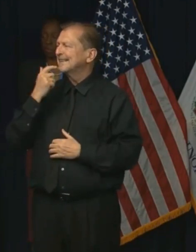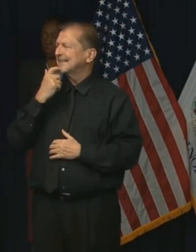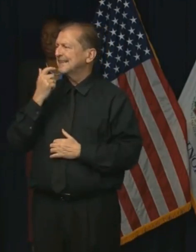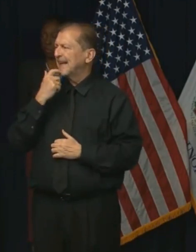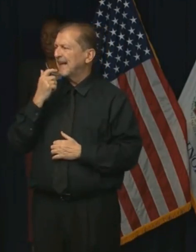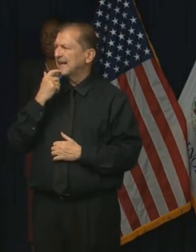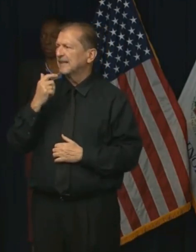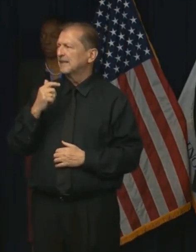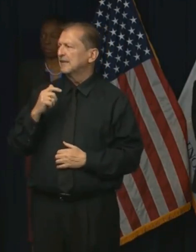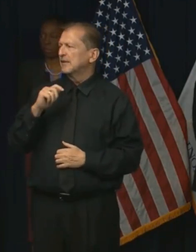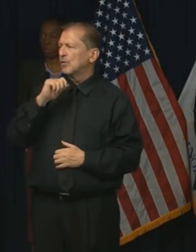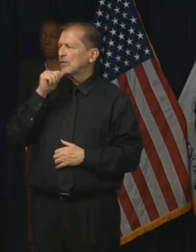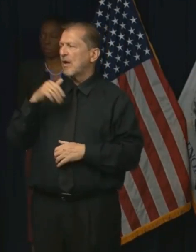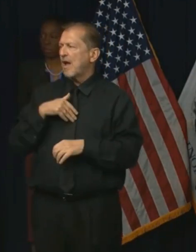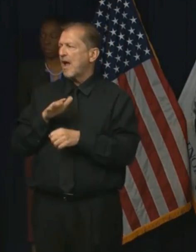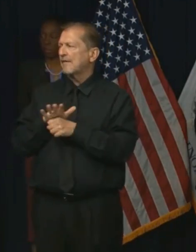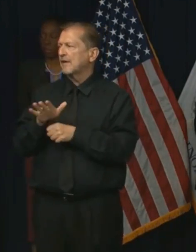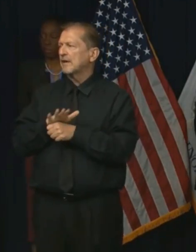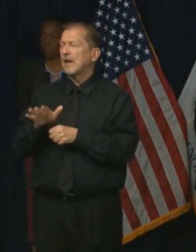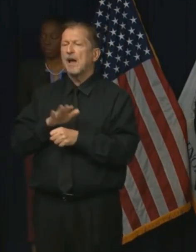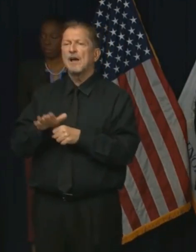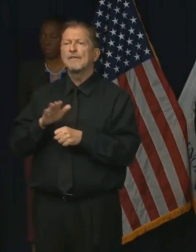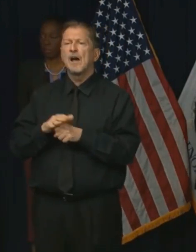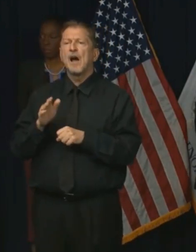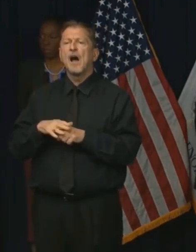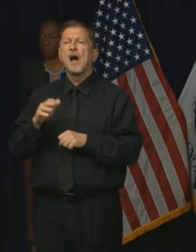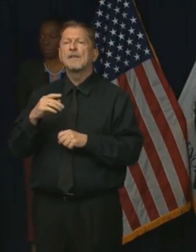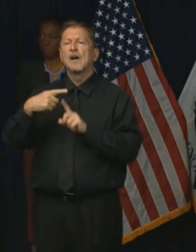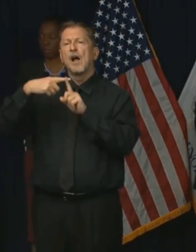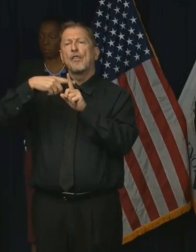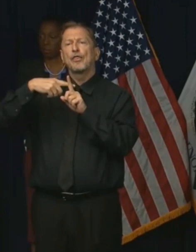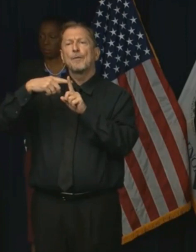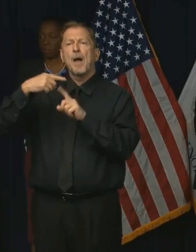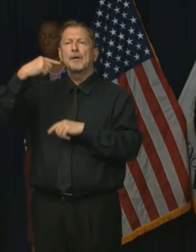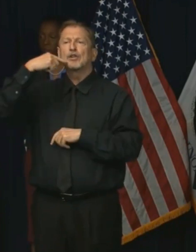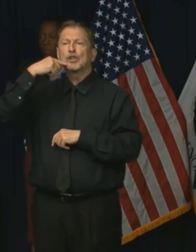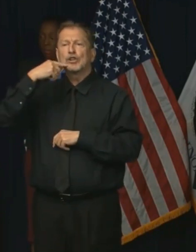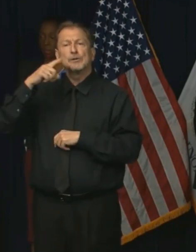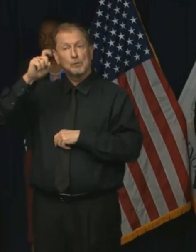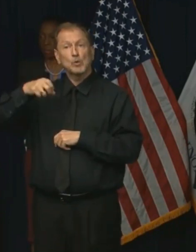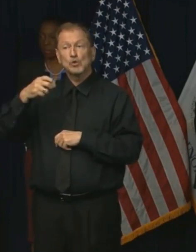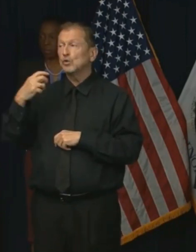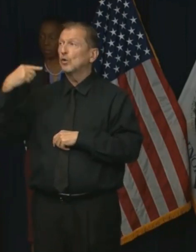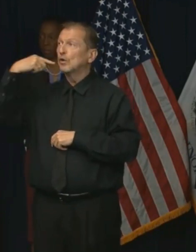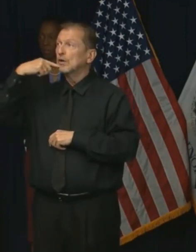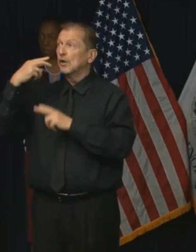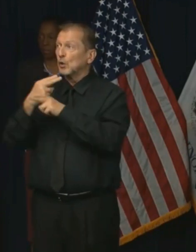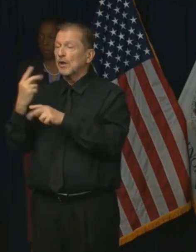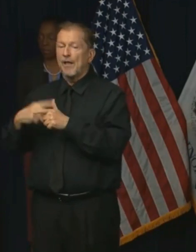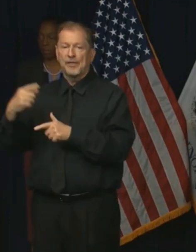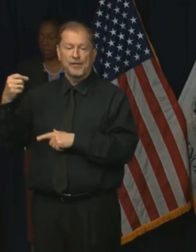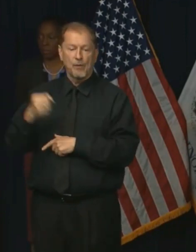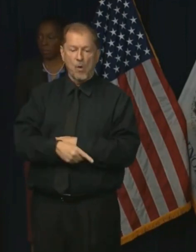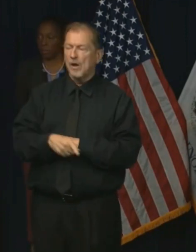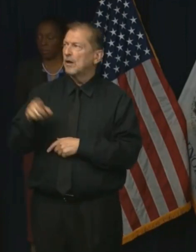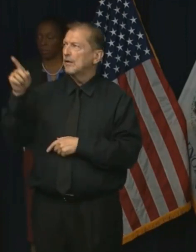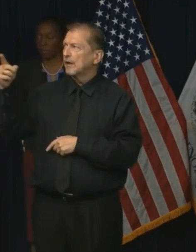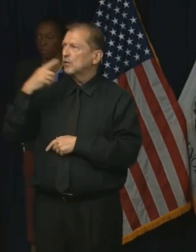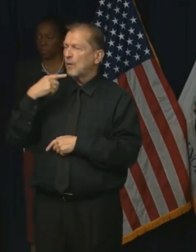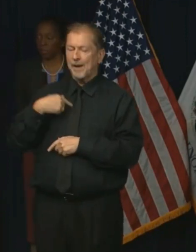of disposable thermometer probes. So they are being told to save them so they can be sanitized with bleach and heat and reused.